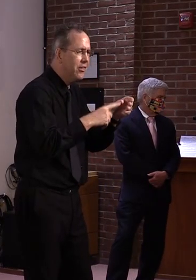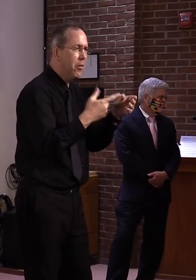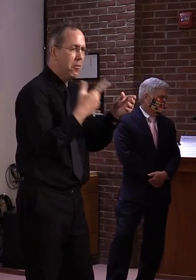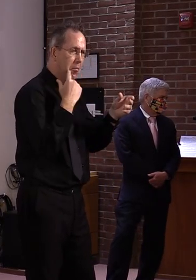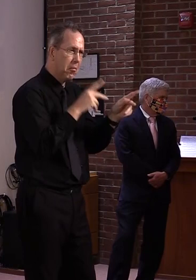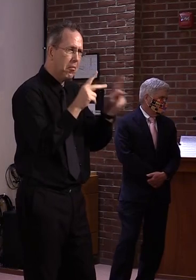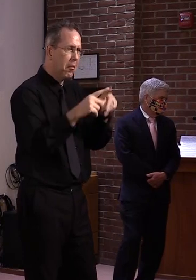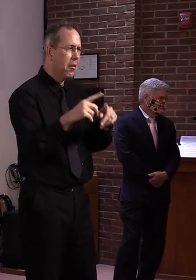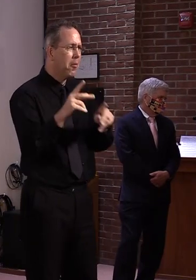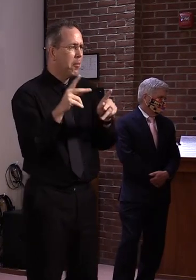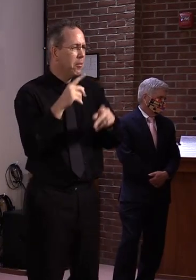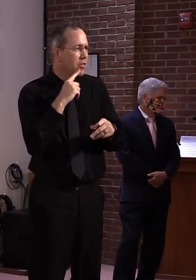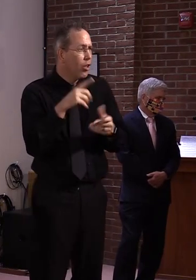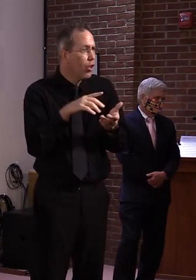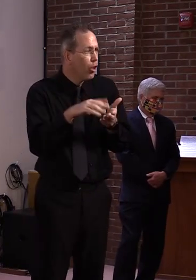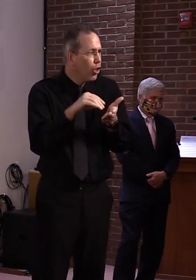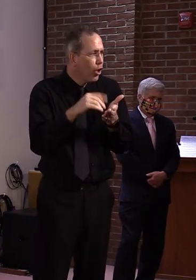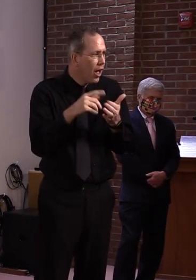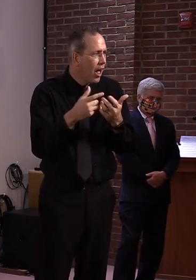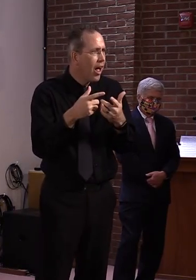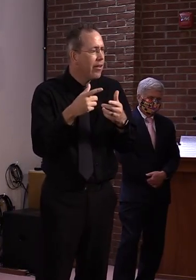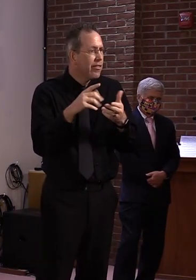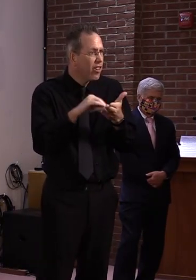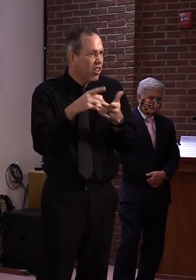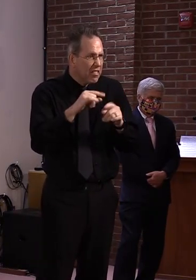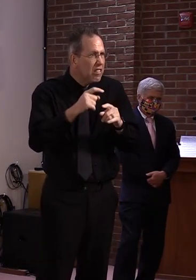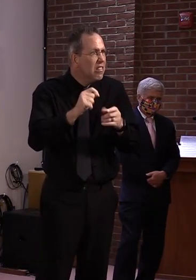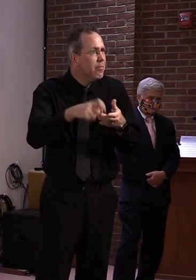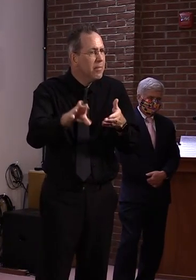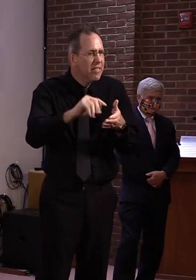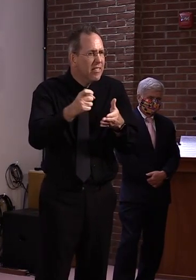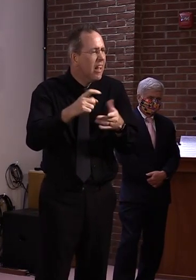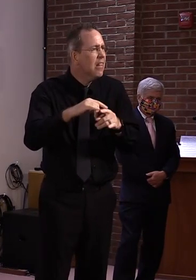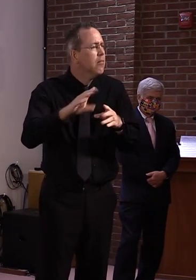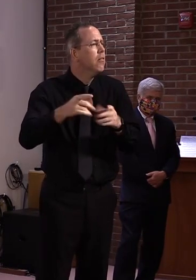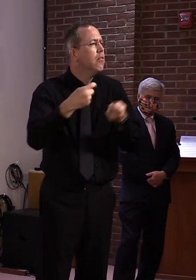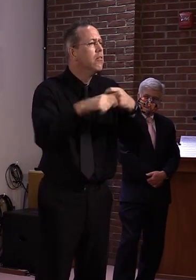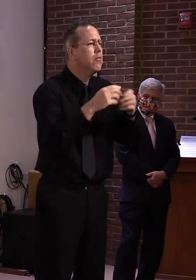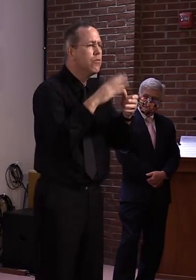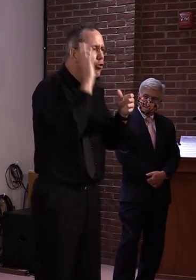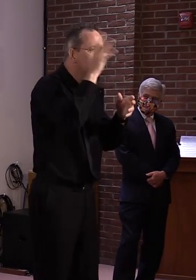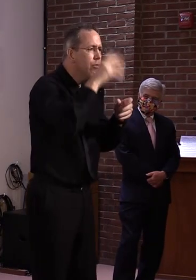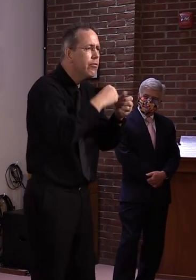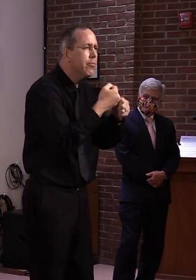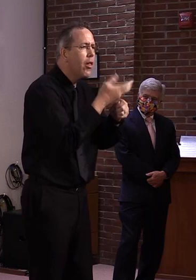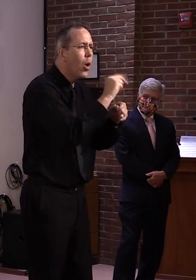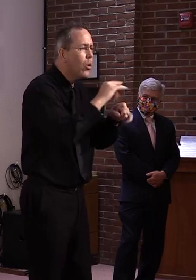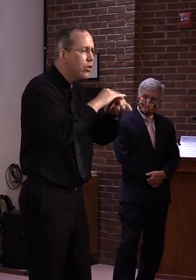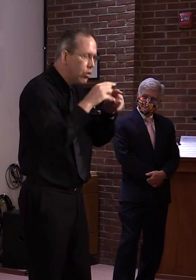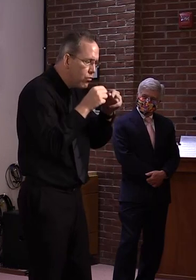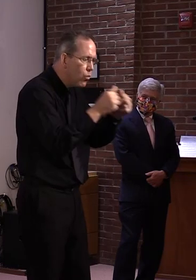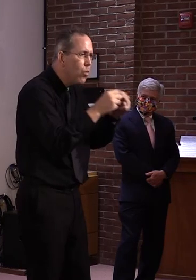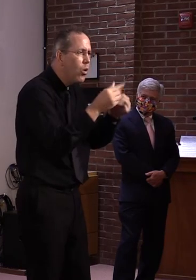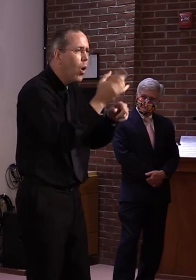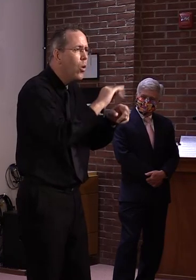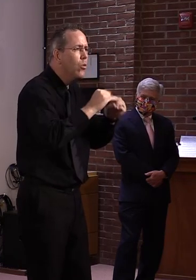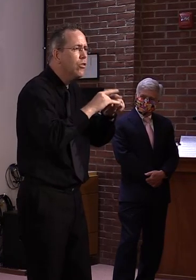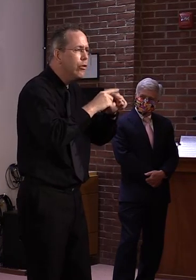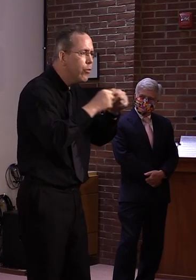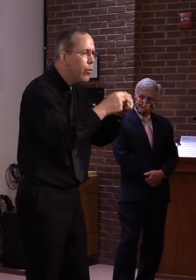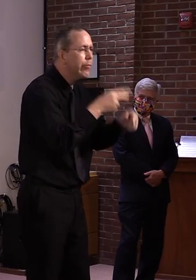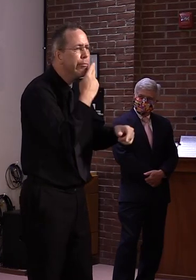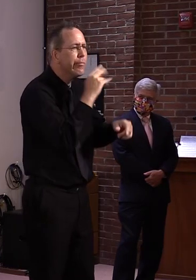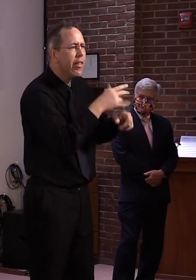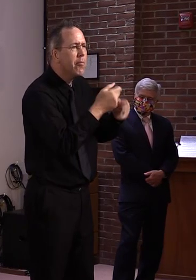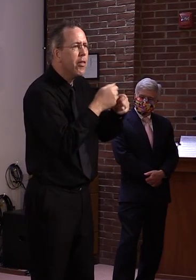So the numbers are, you know, don't always belie what's really happening. But, Governor, if I may,